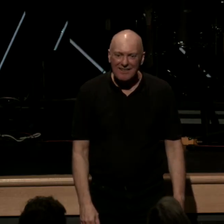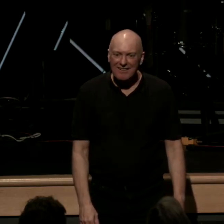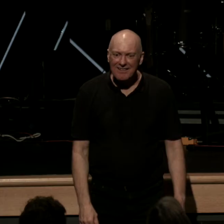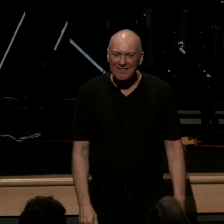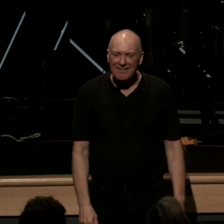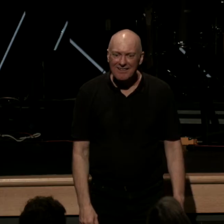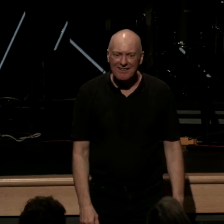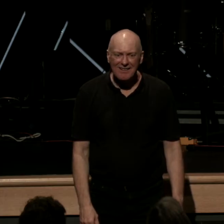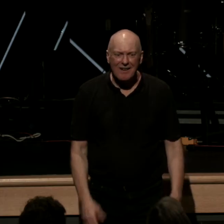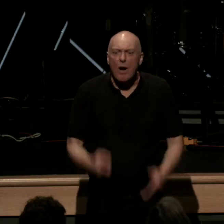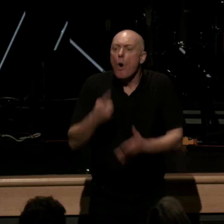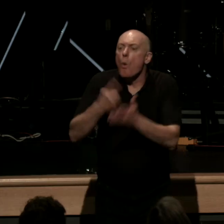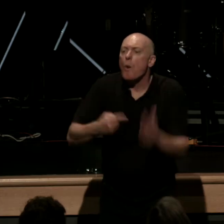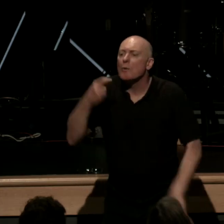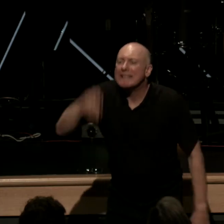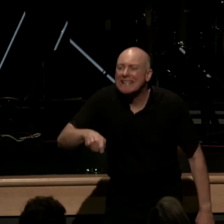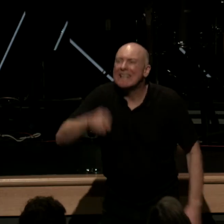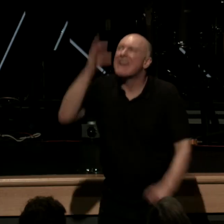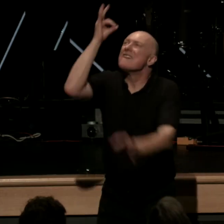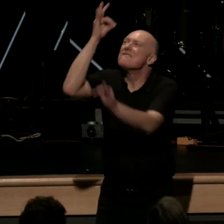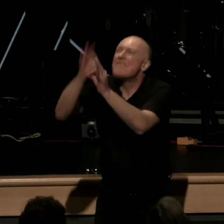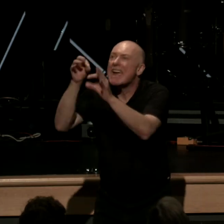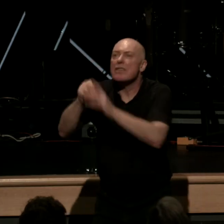what is needed is faith in one beyond this